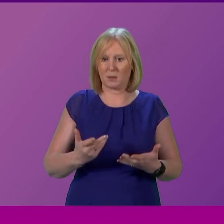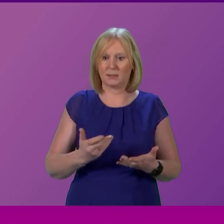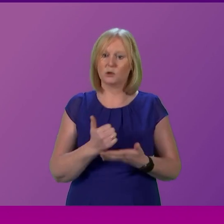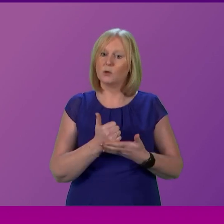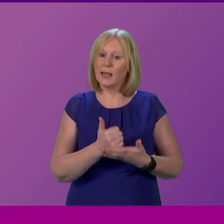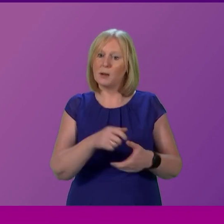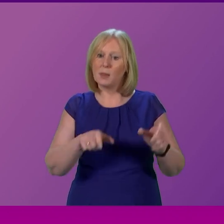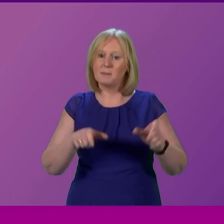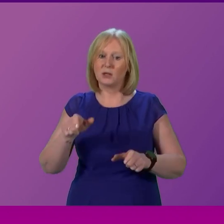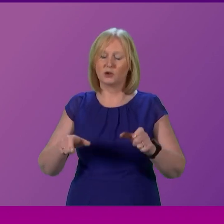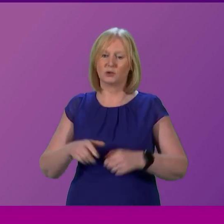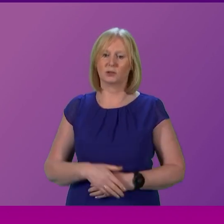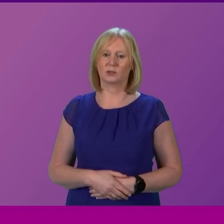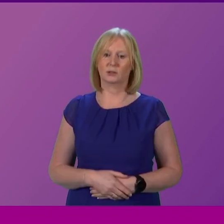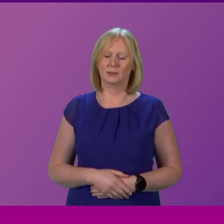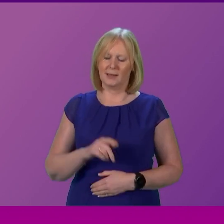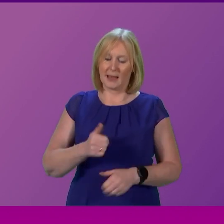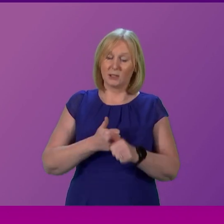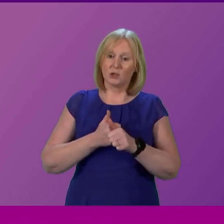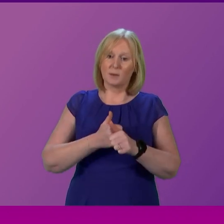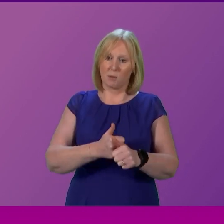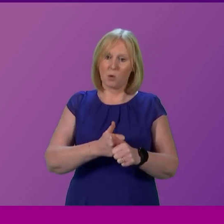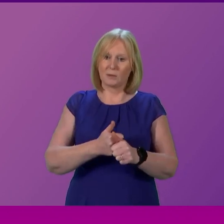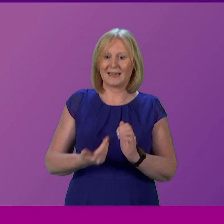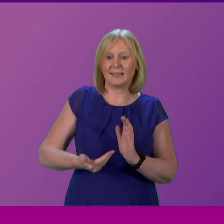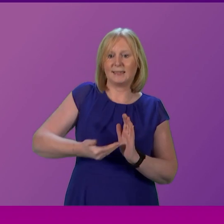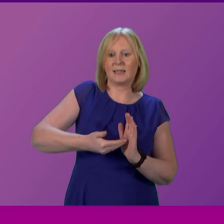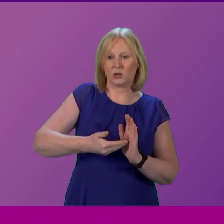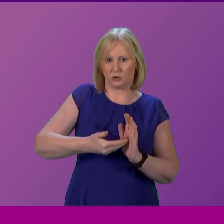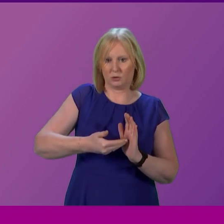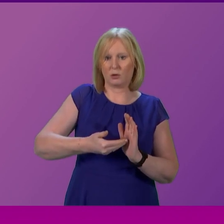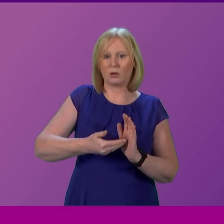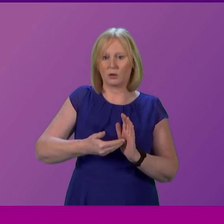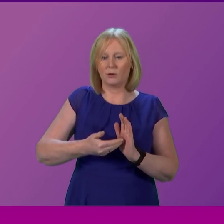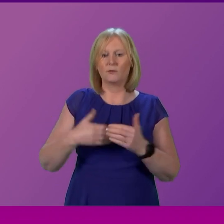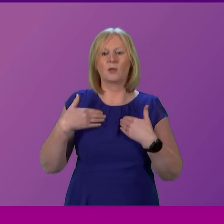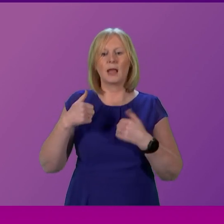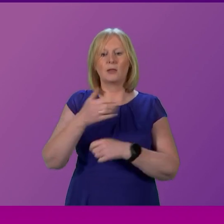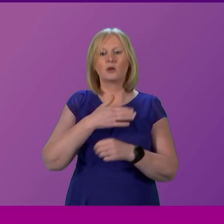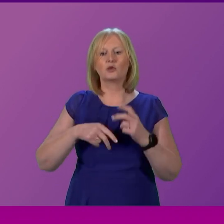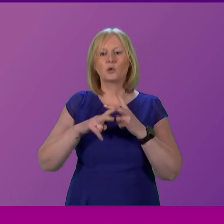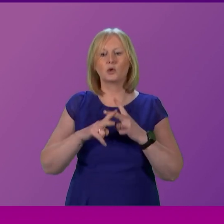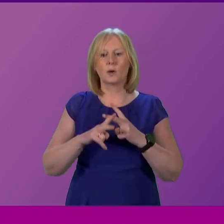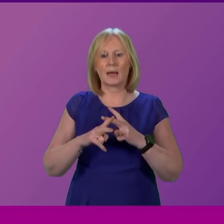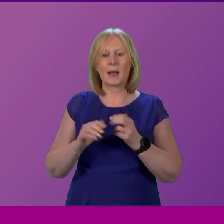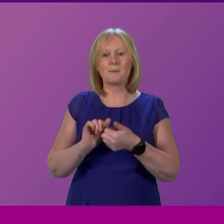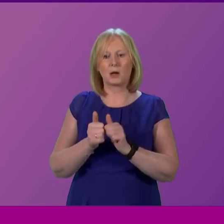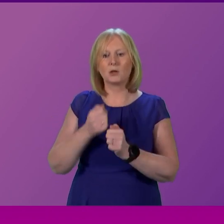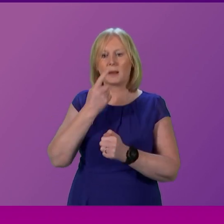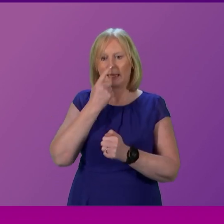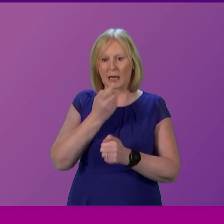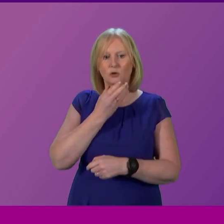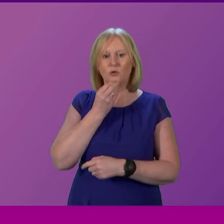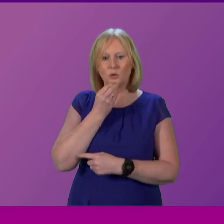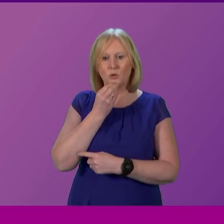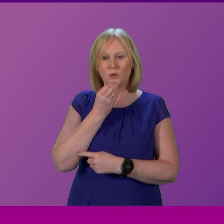This support is intended to be used as an additional tool that health and social care partnerships can deploy to support